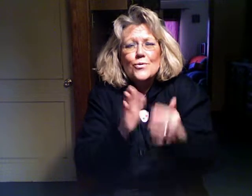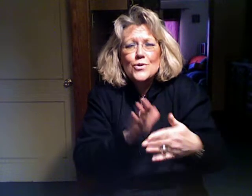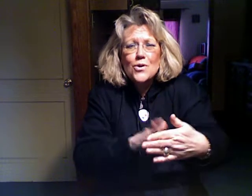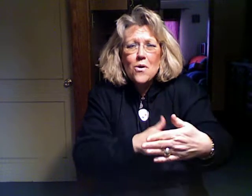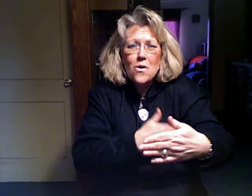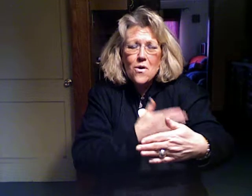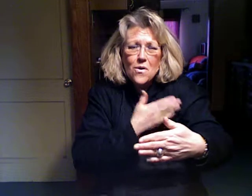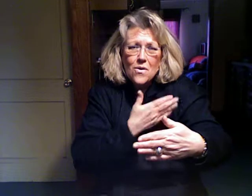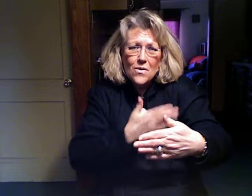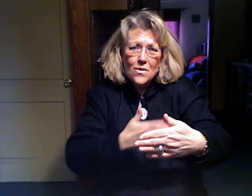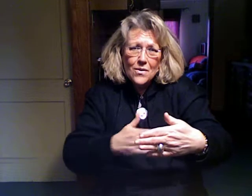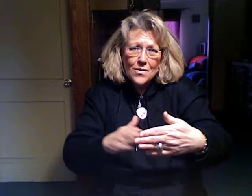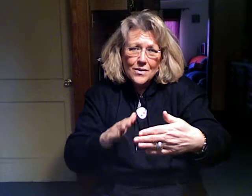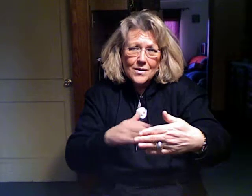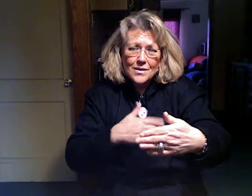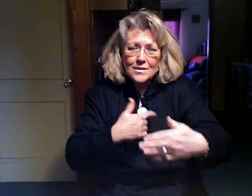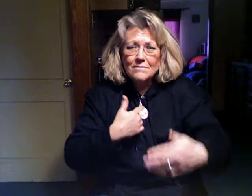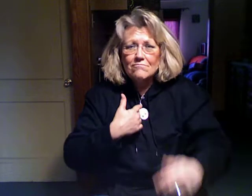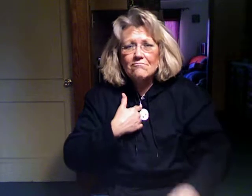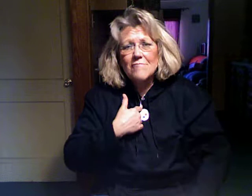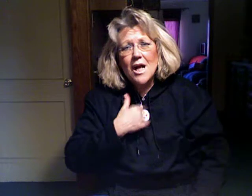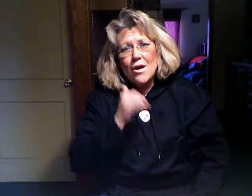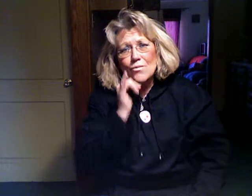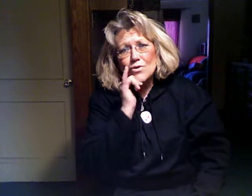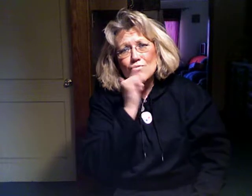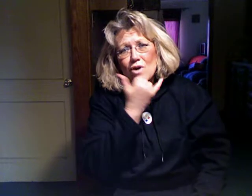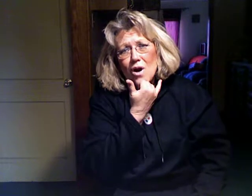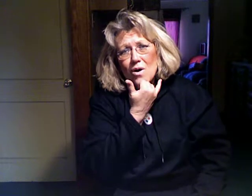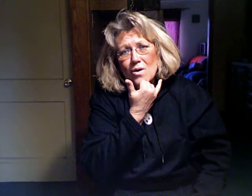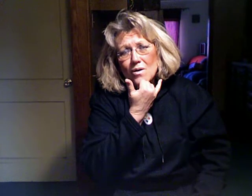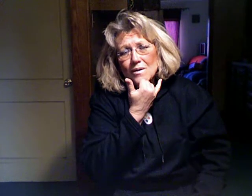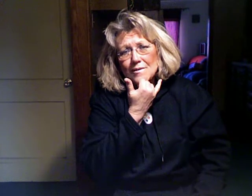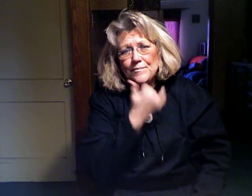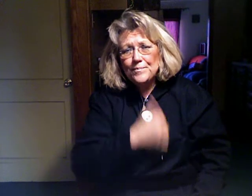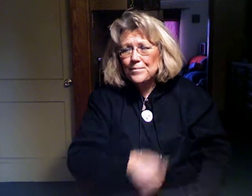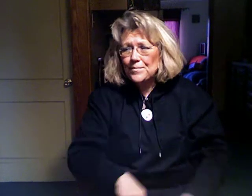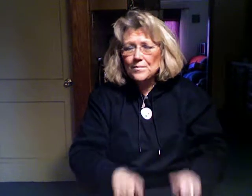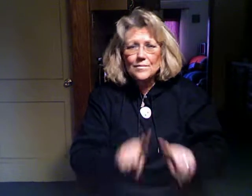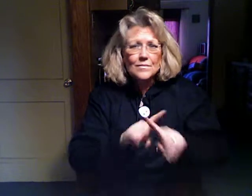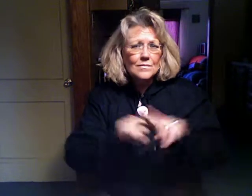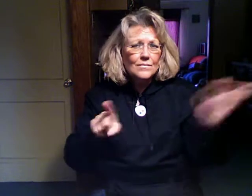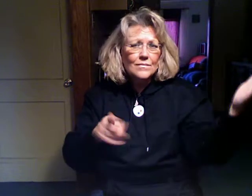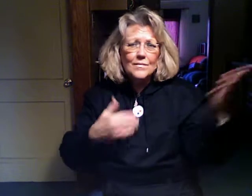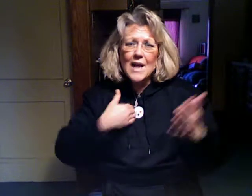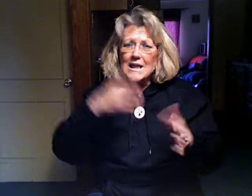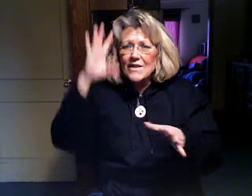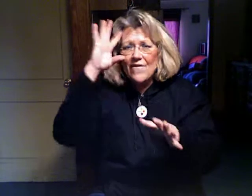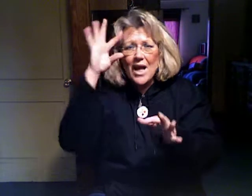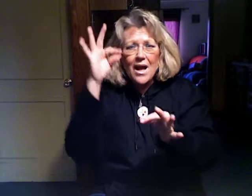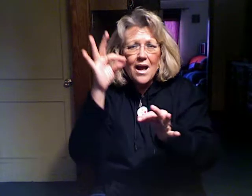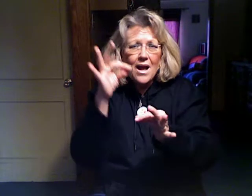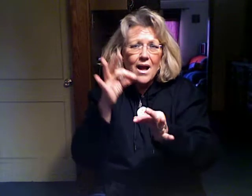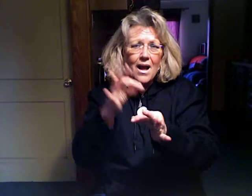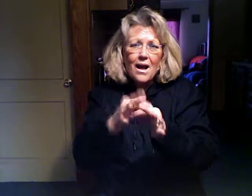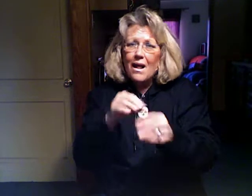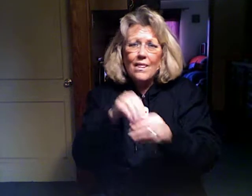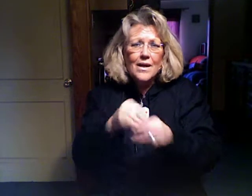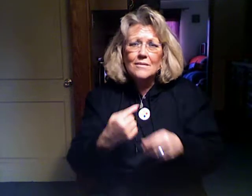songs I don't know But she has left me